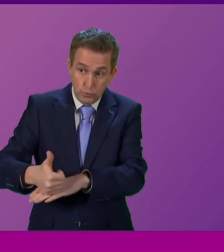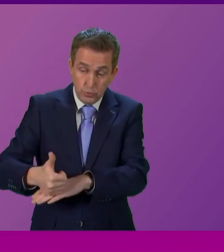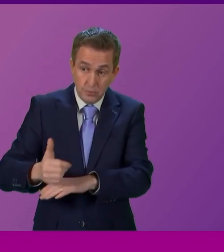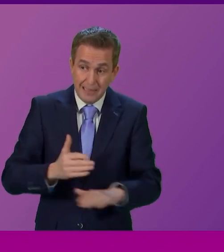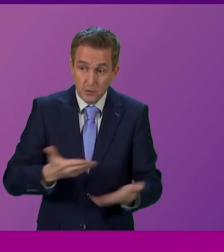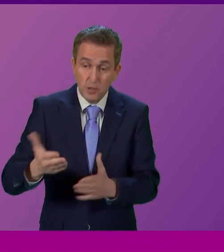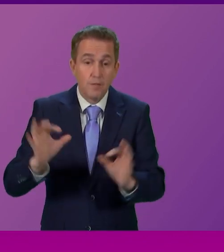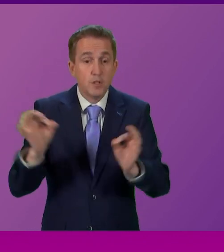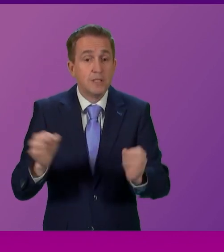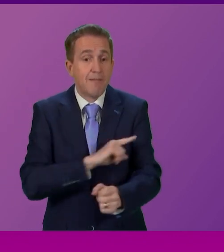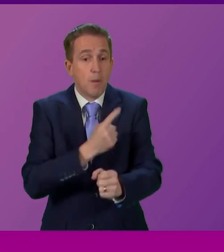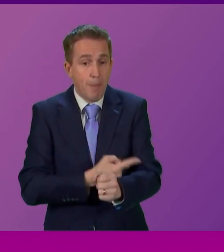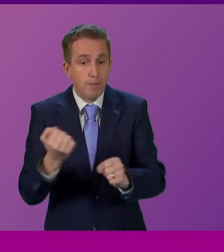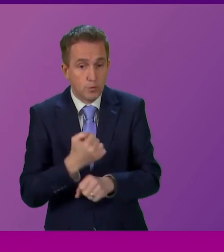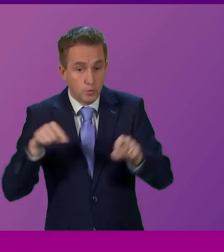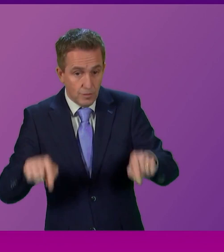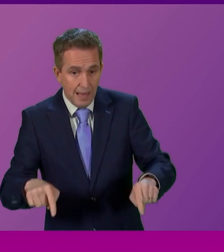the power to do so.